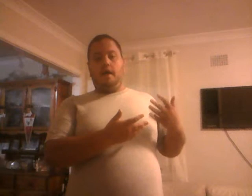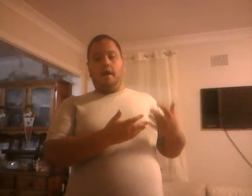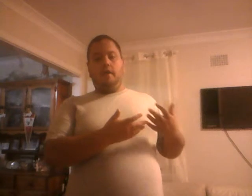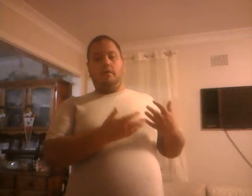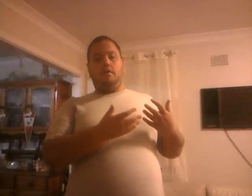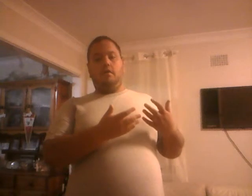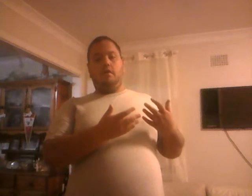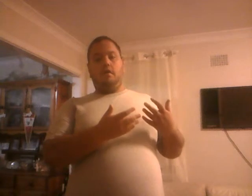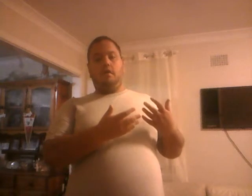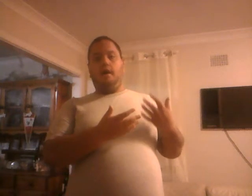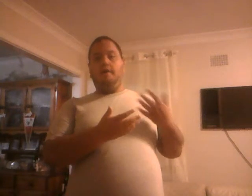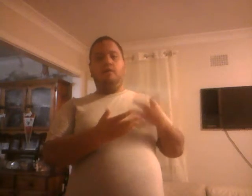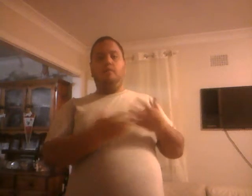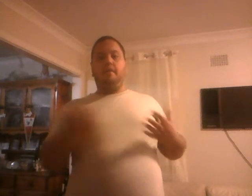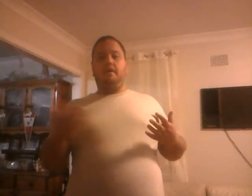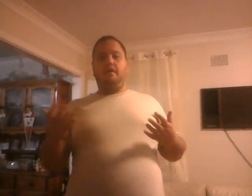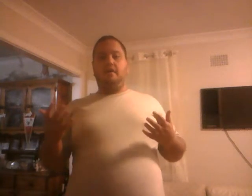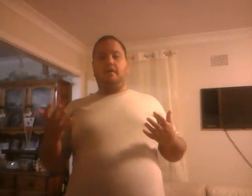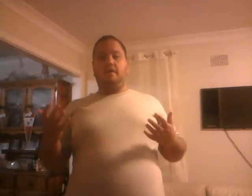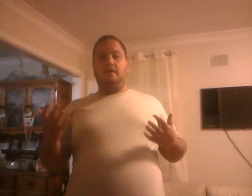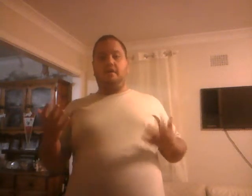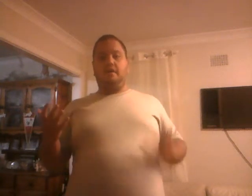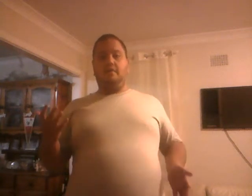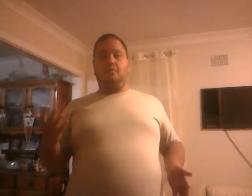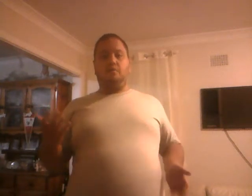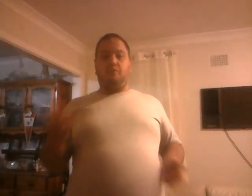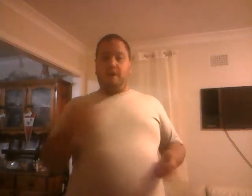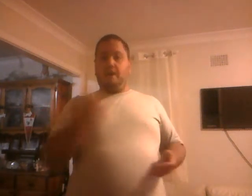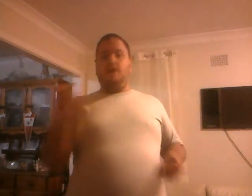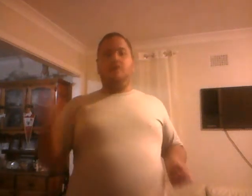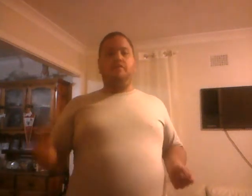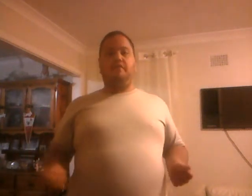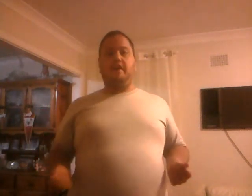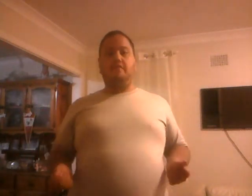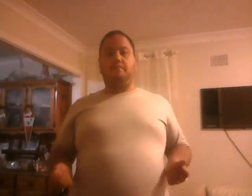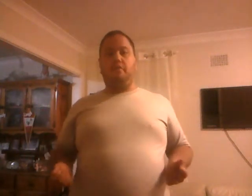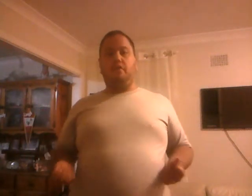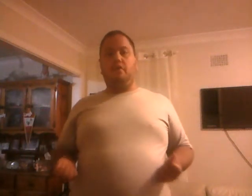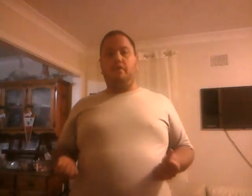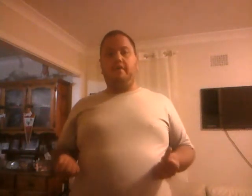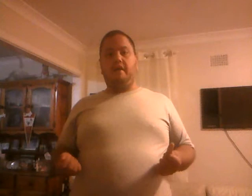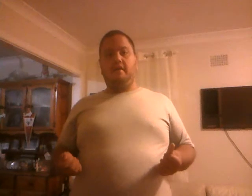And, I don't want to be reading on Facebook that,